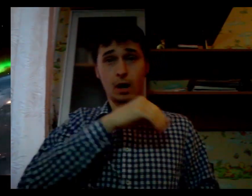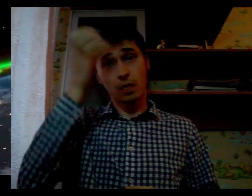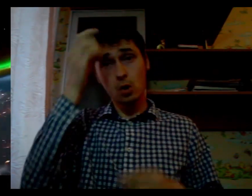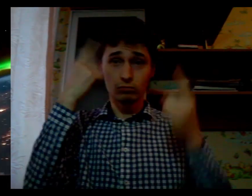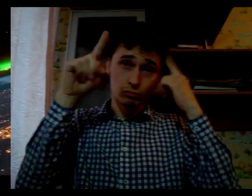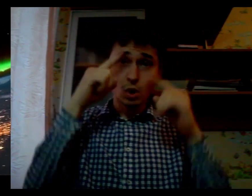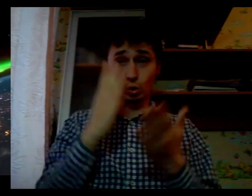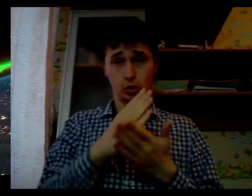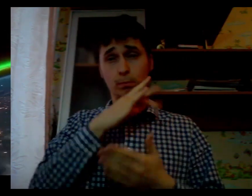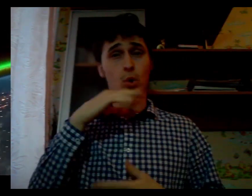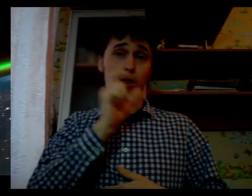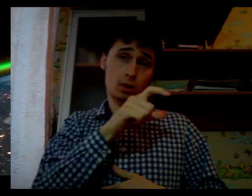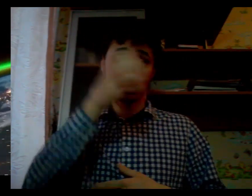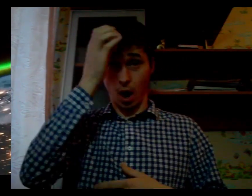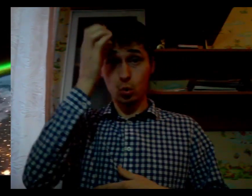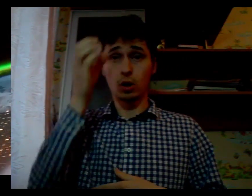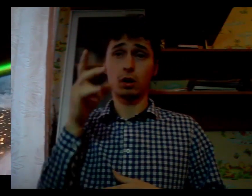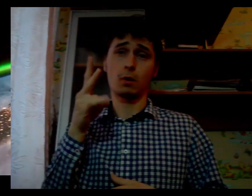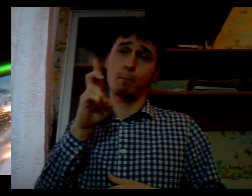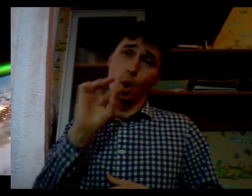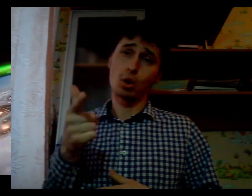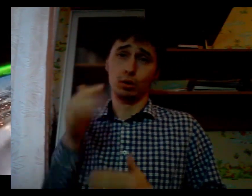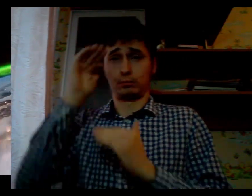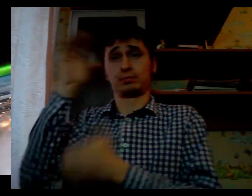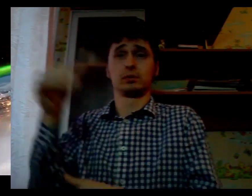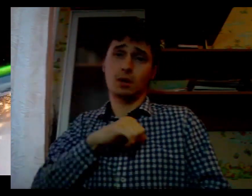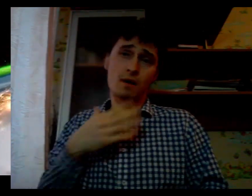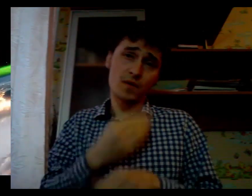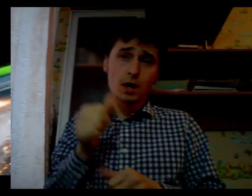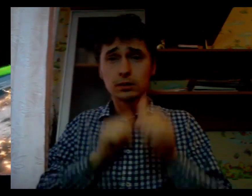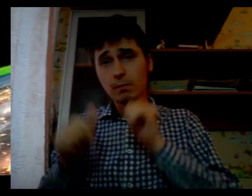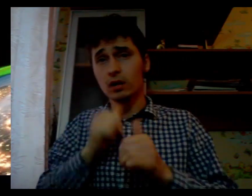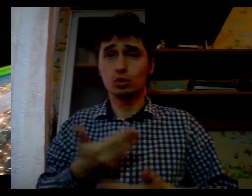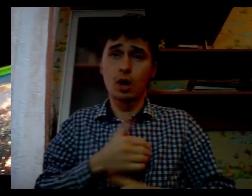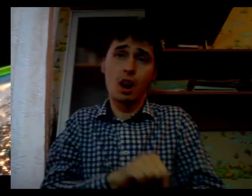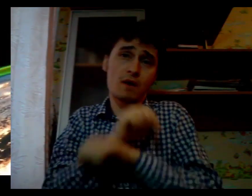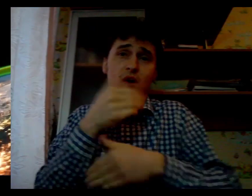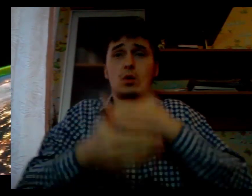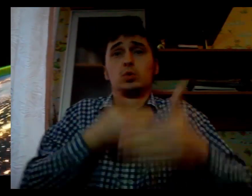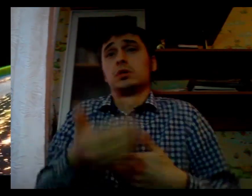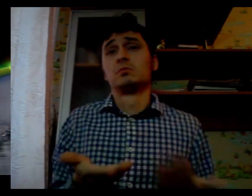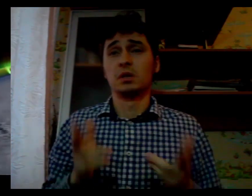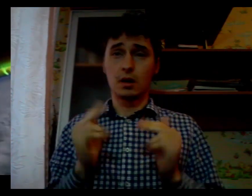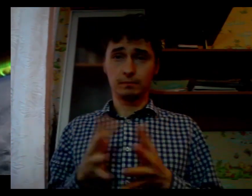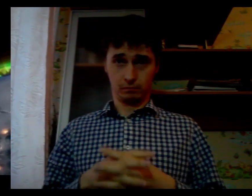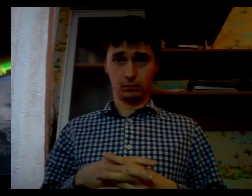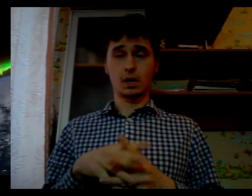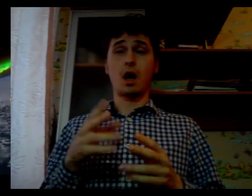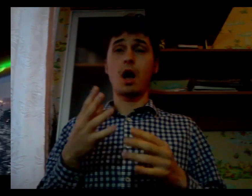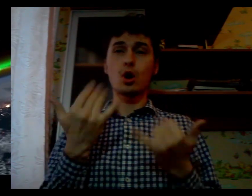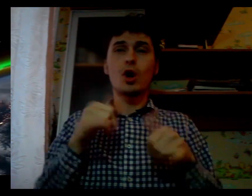Realizing this goal will require an intraperial spirit. An new generation of scientists and...